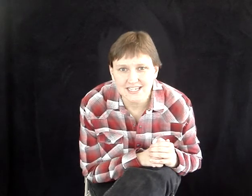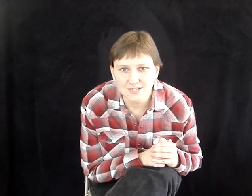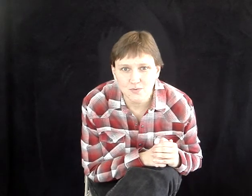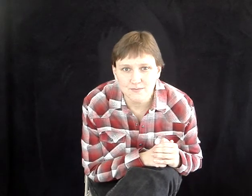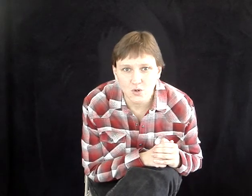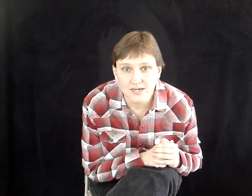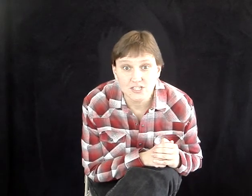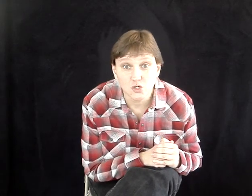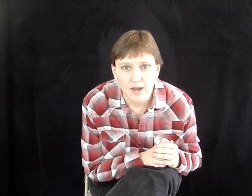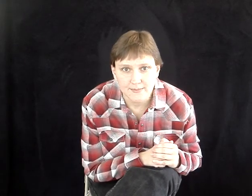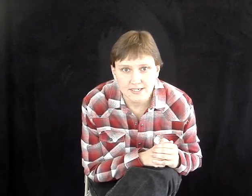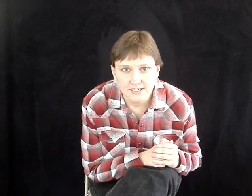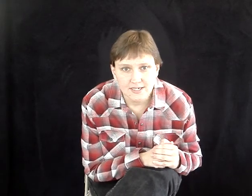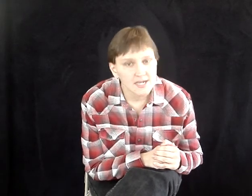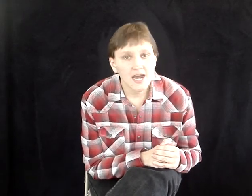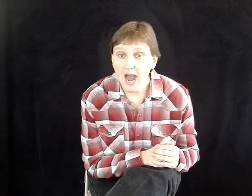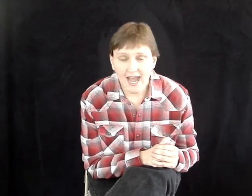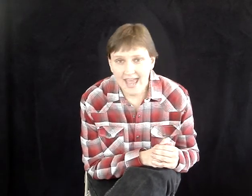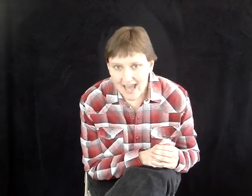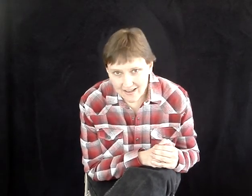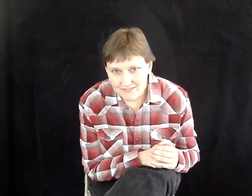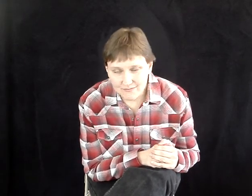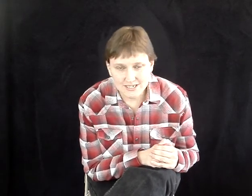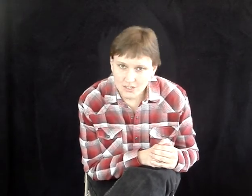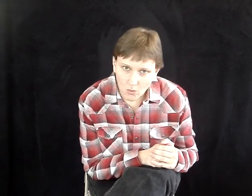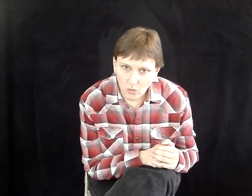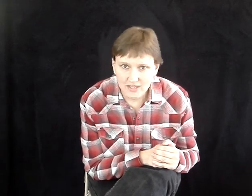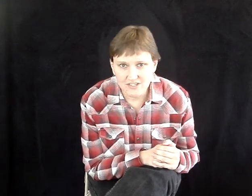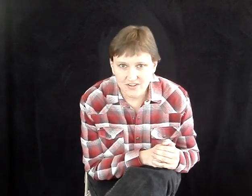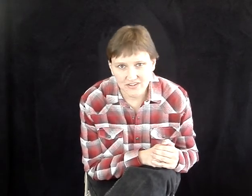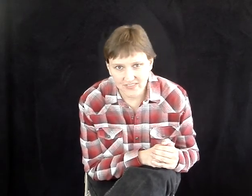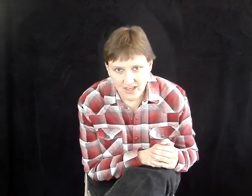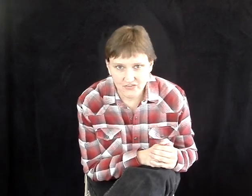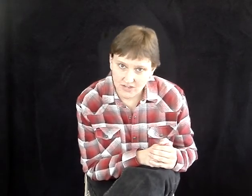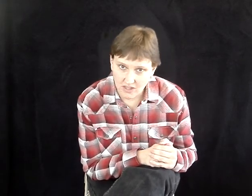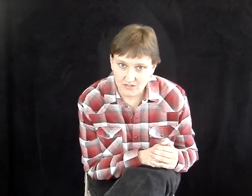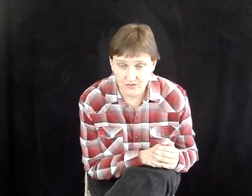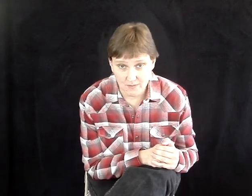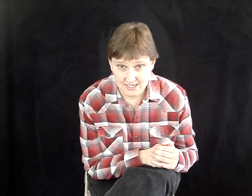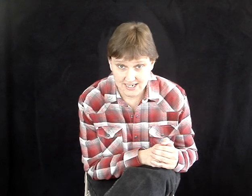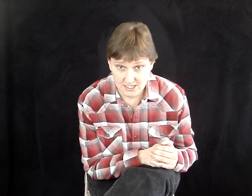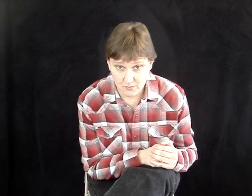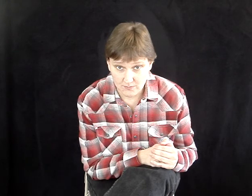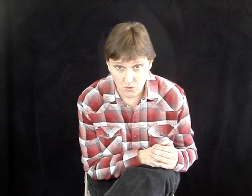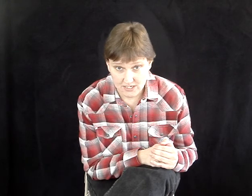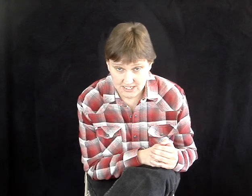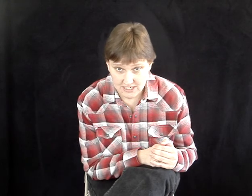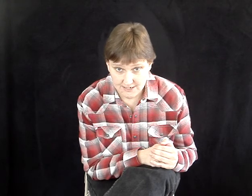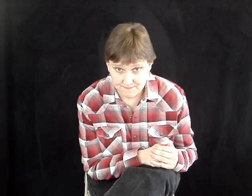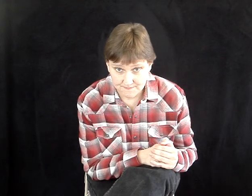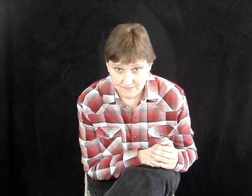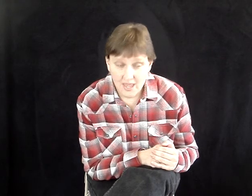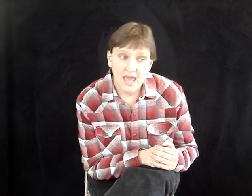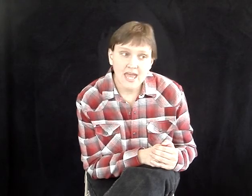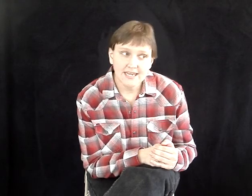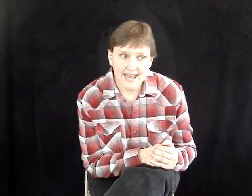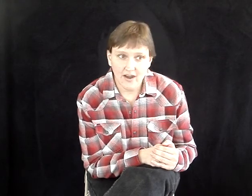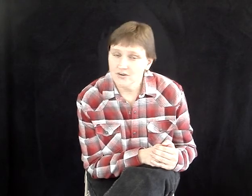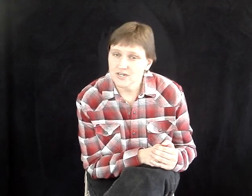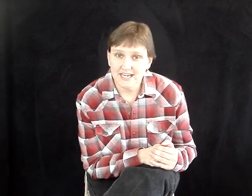Supreme Court is corrupt. I have been told that it's $50,000 for a Montana Supreme Court decision. Now, I've heard it